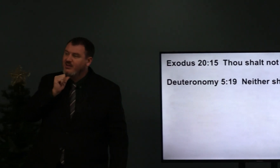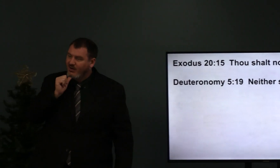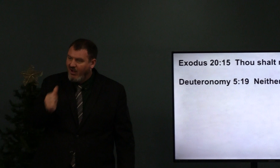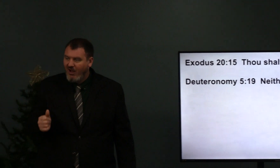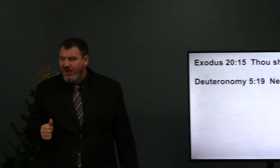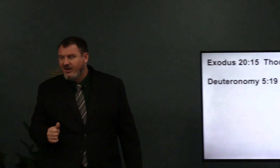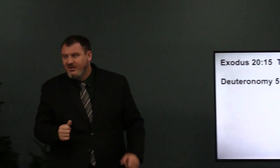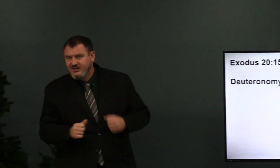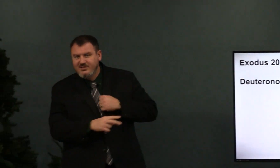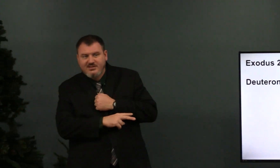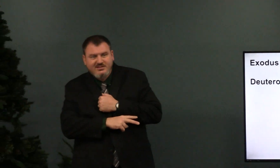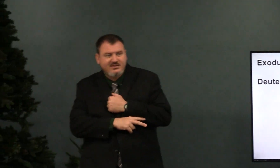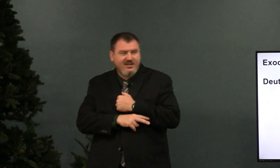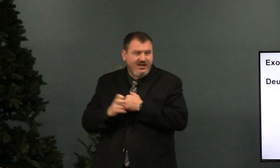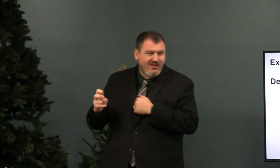shalt not steal.